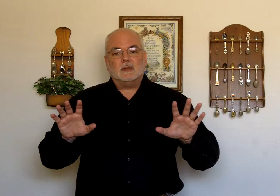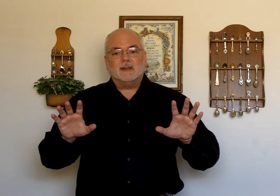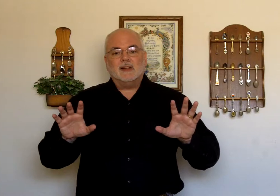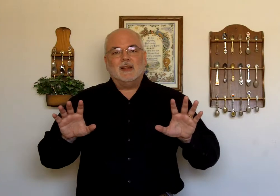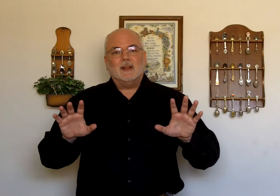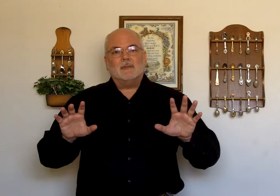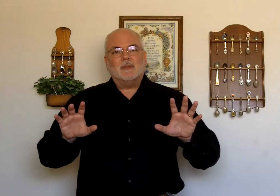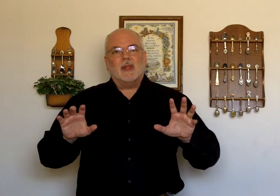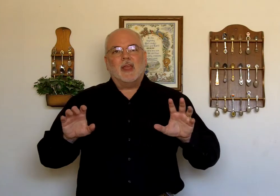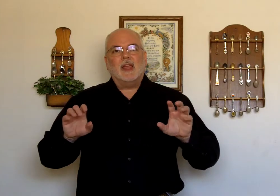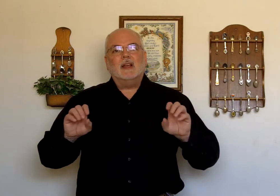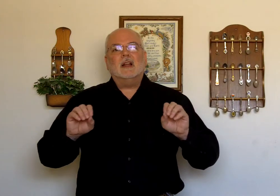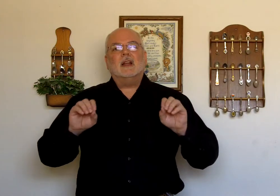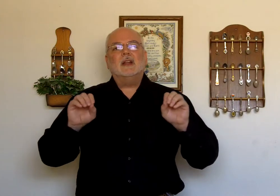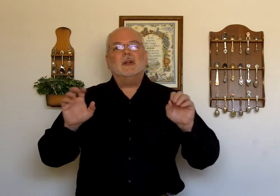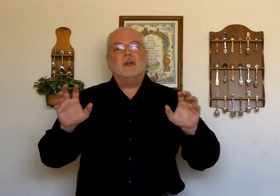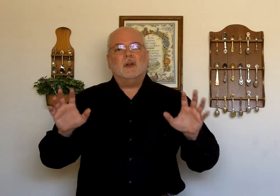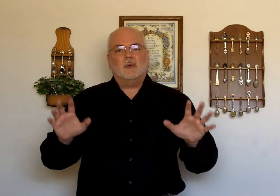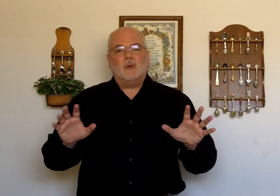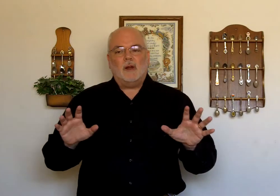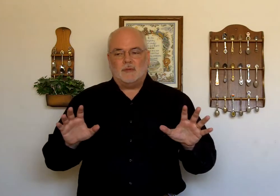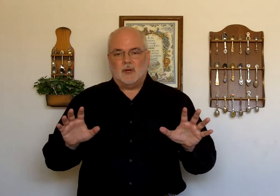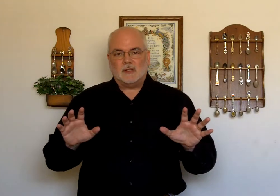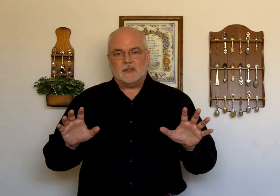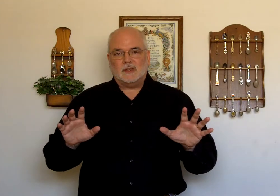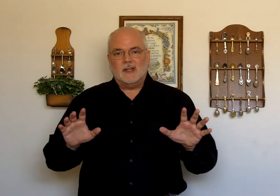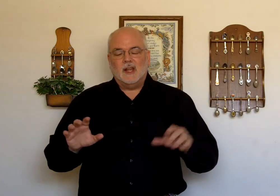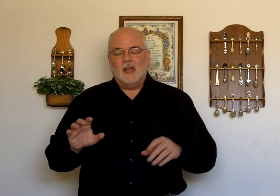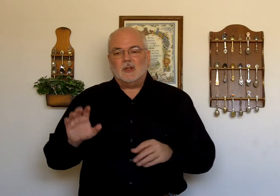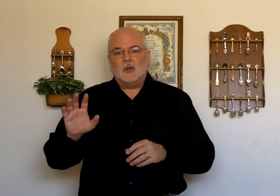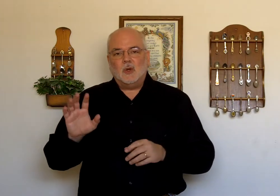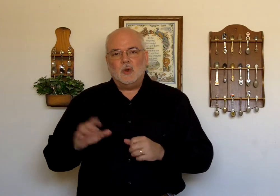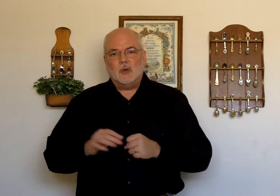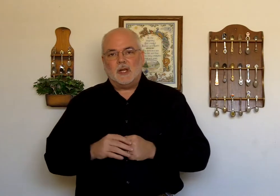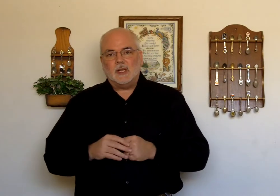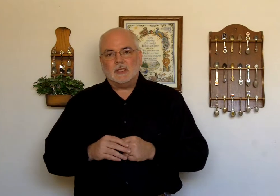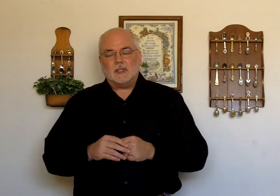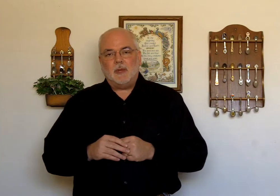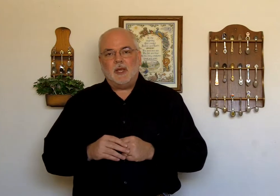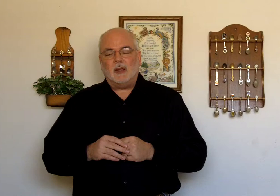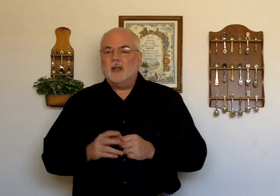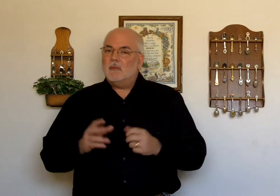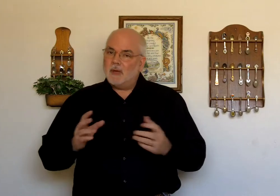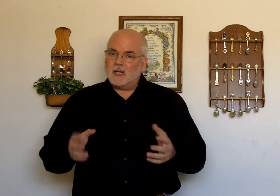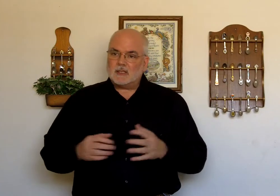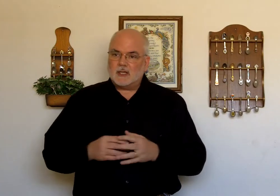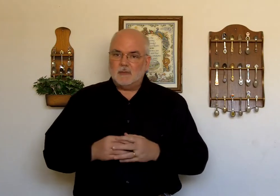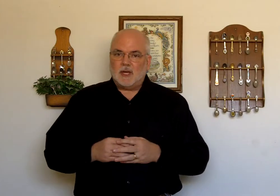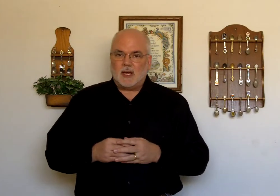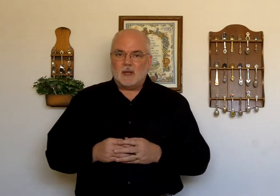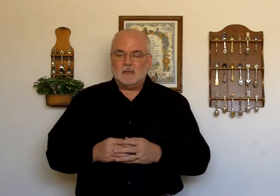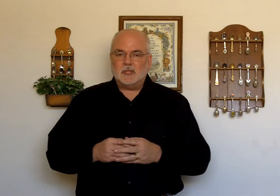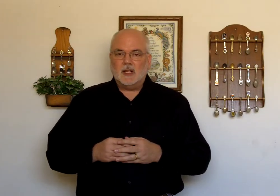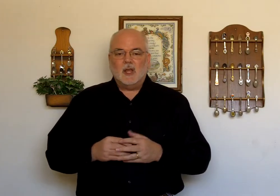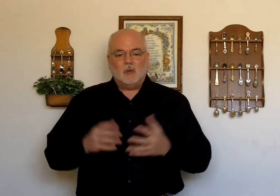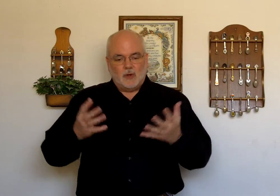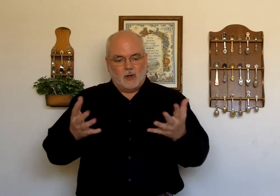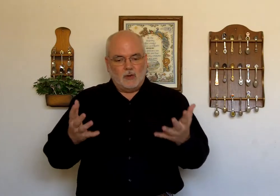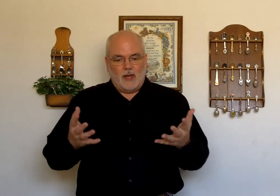a clear reference to who it is that's speaking. Because sometimes, when all you